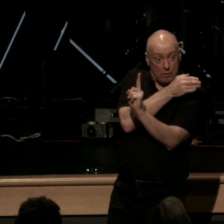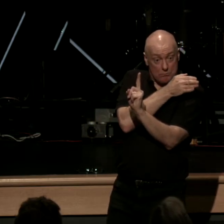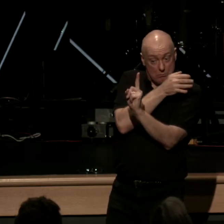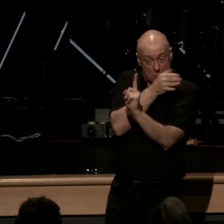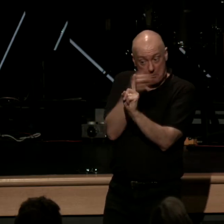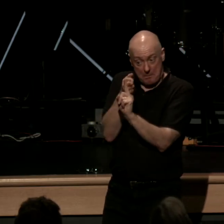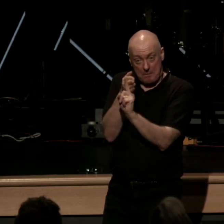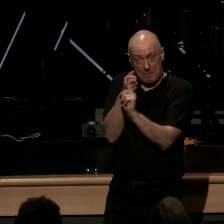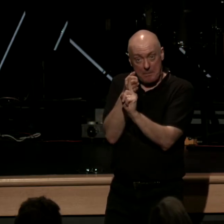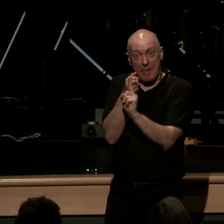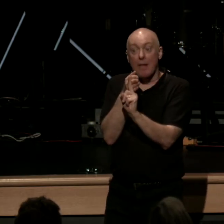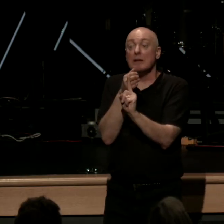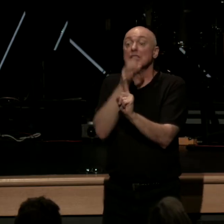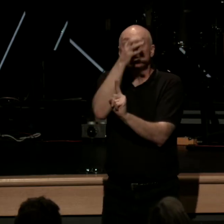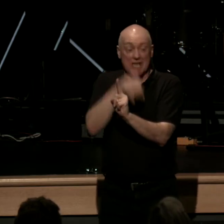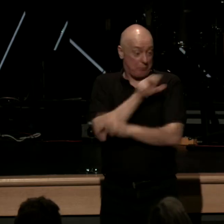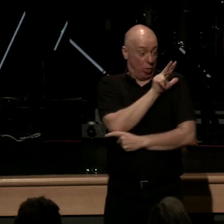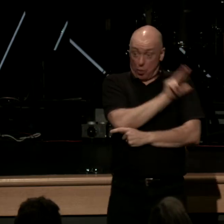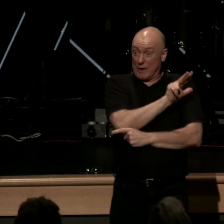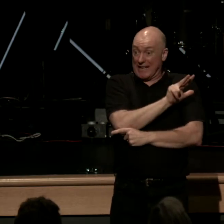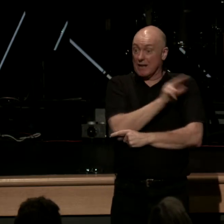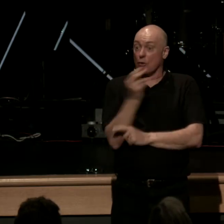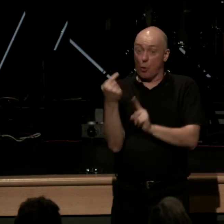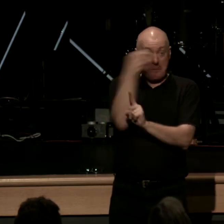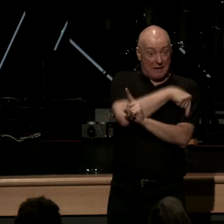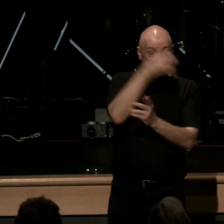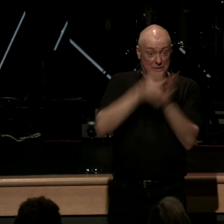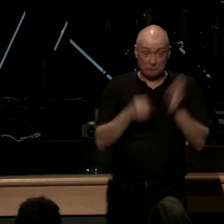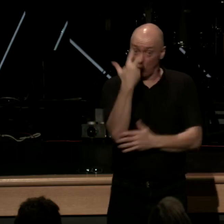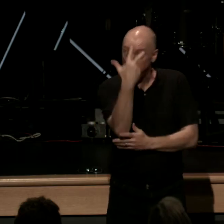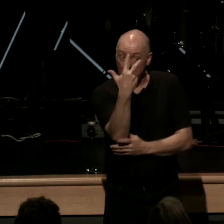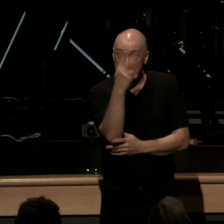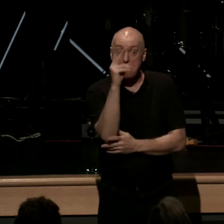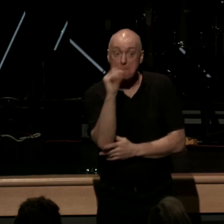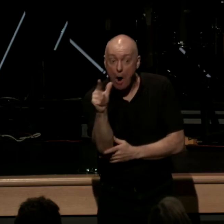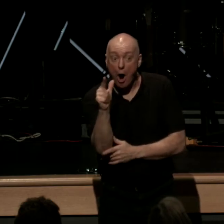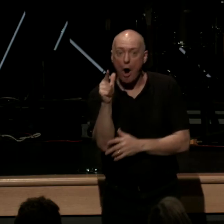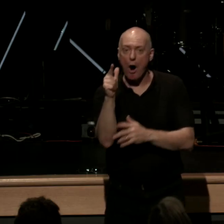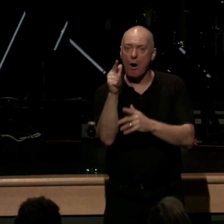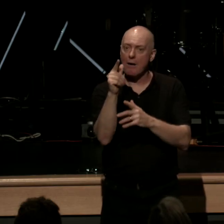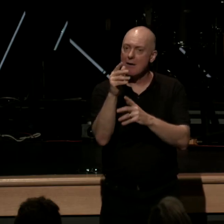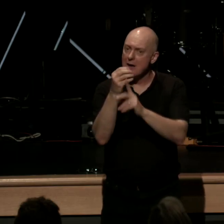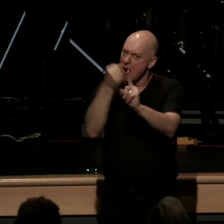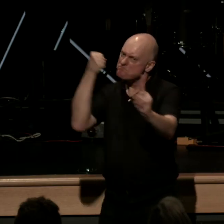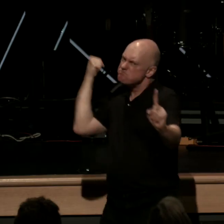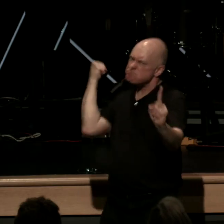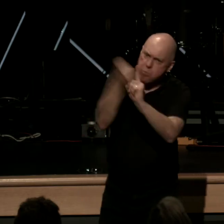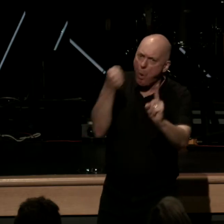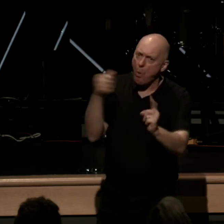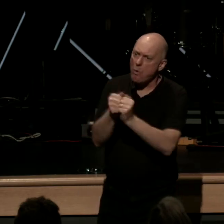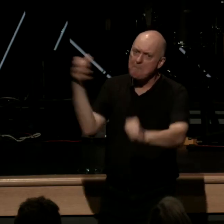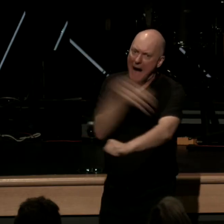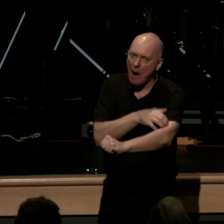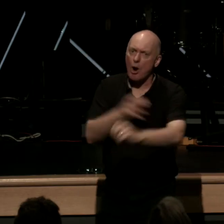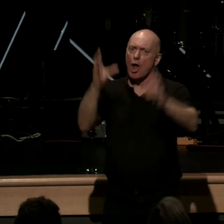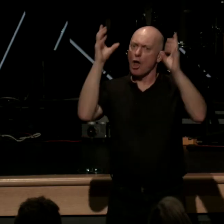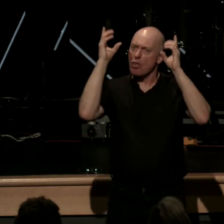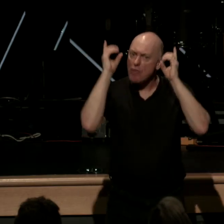and in chapter 3 specifically Paul is hammering out with power the doctrine of